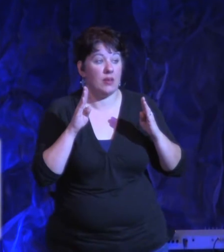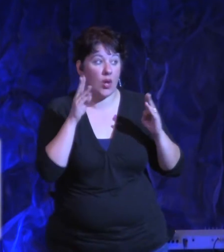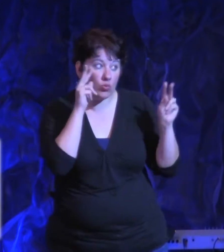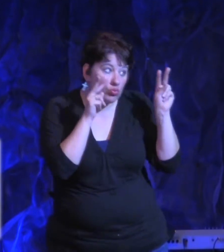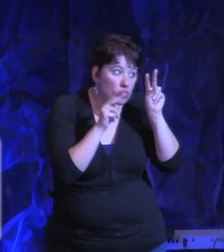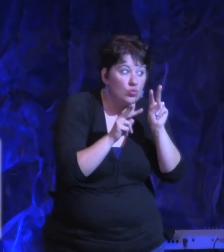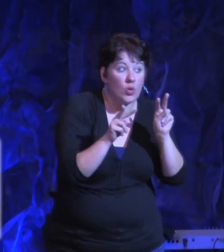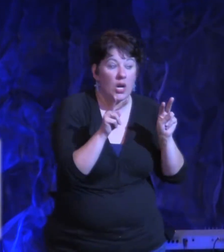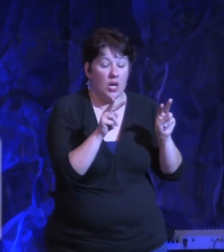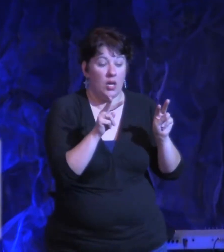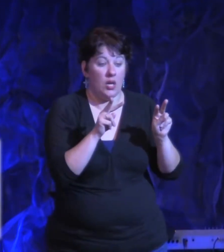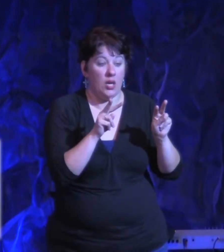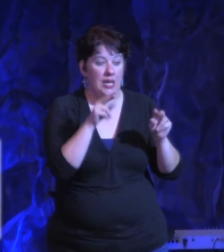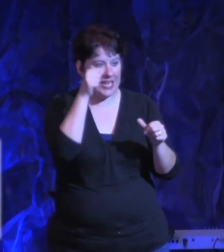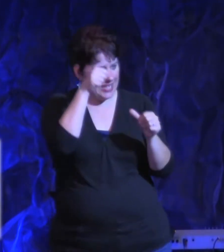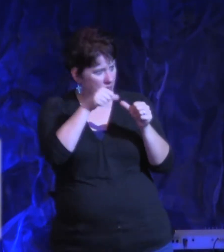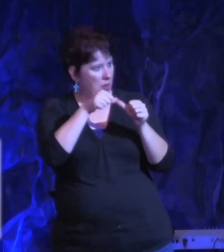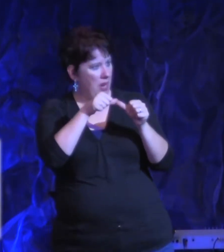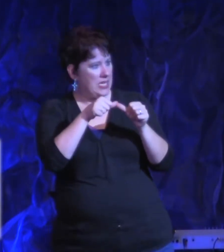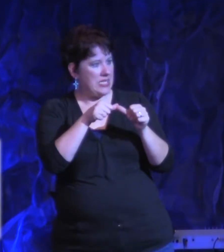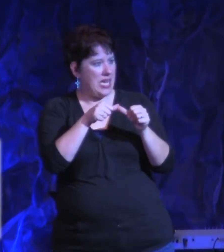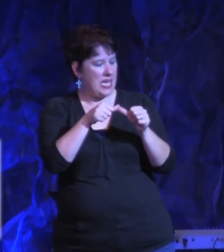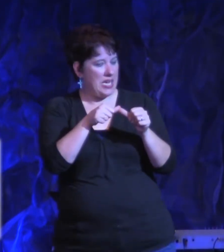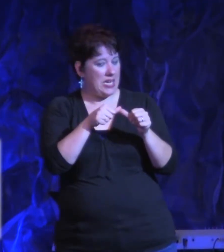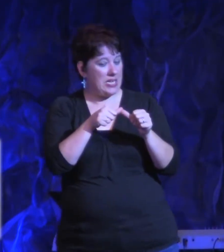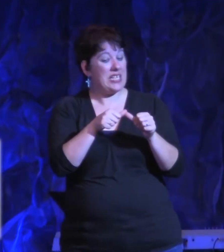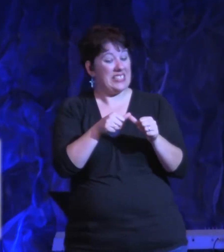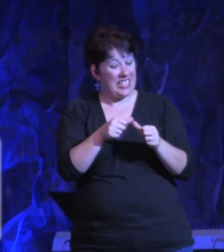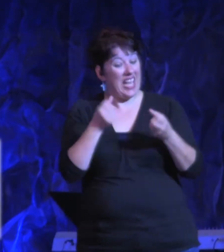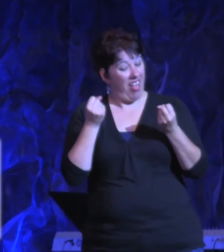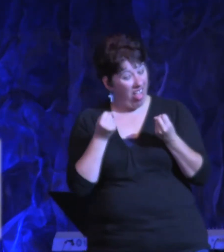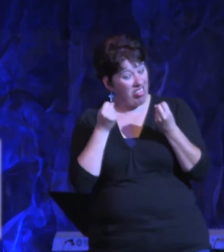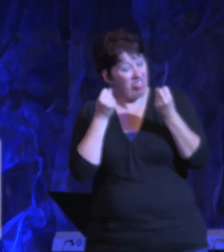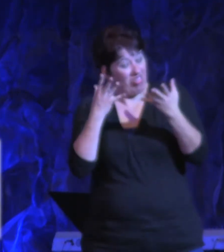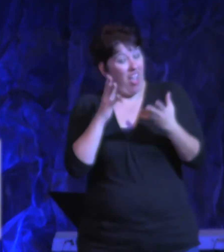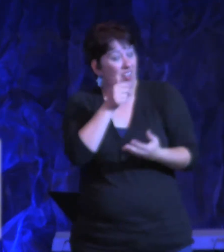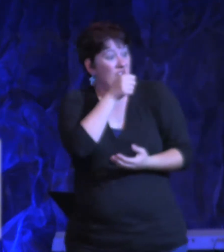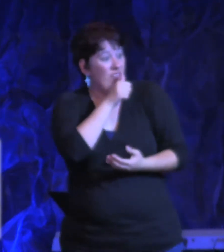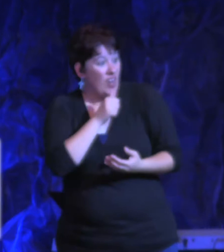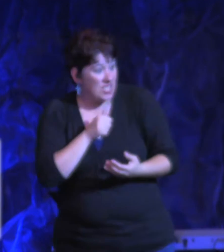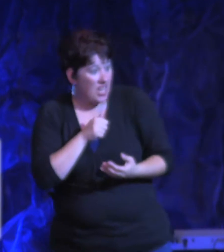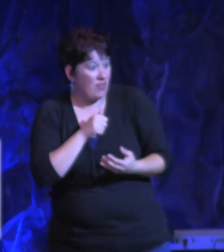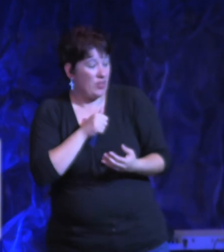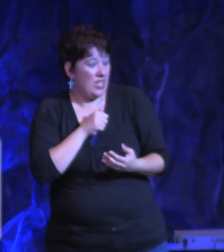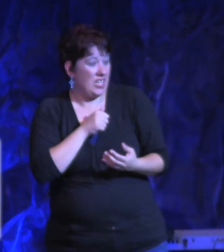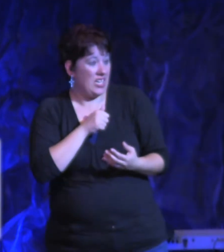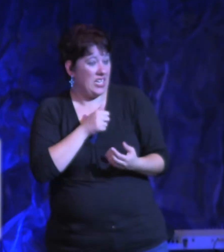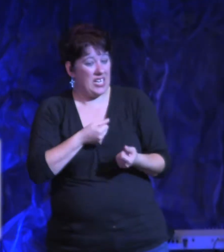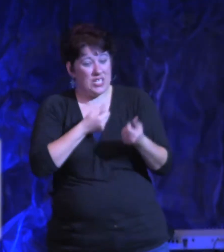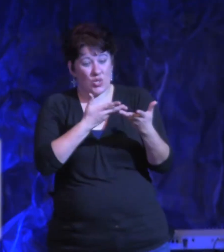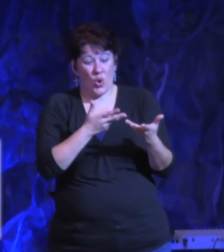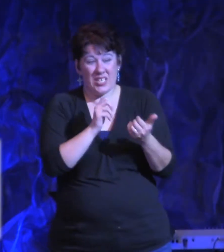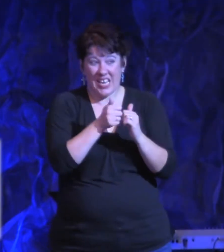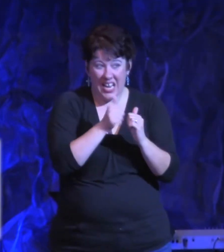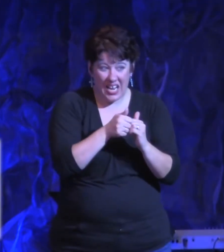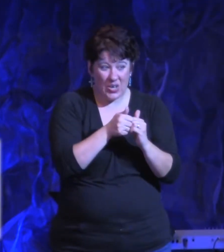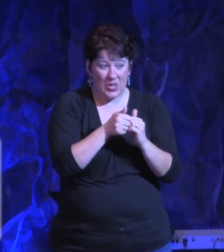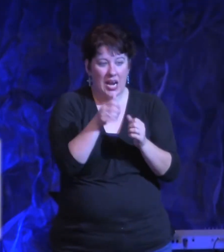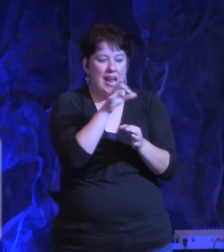us that much of our suffering we face in life is a result of spiritual battles we face.